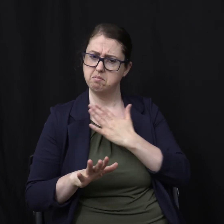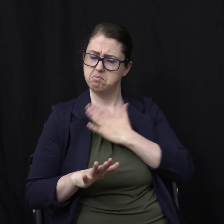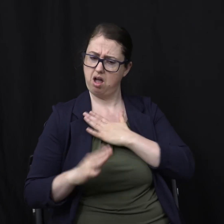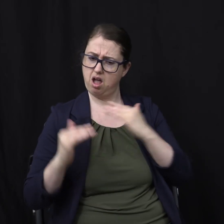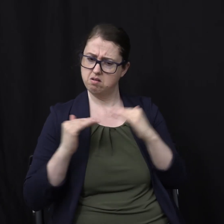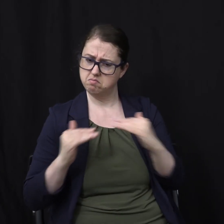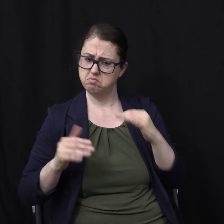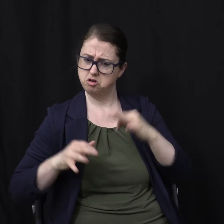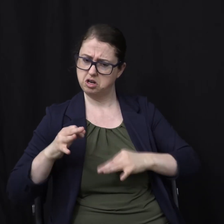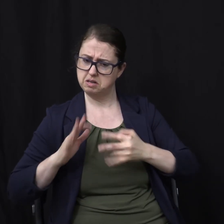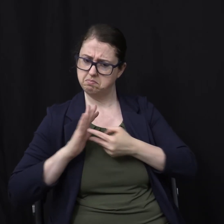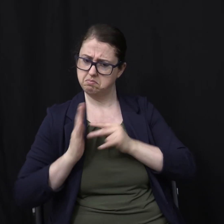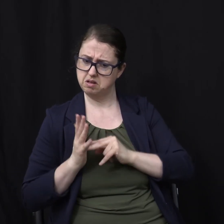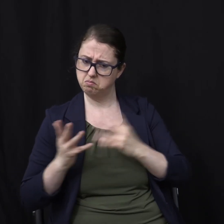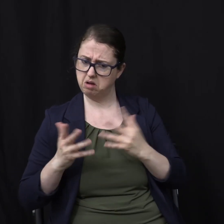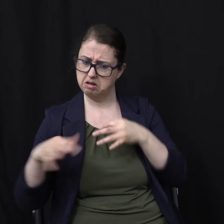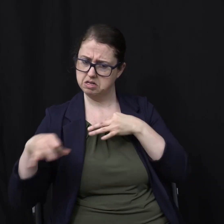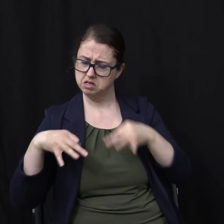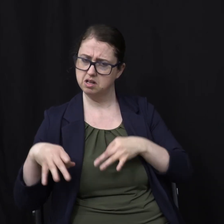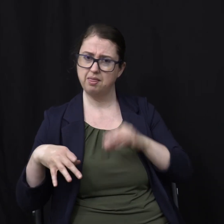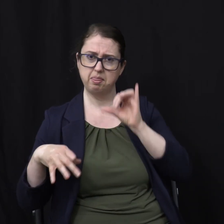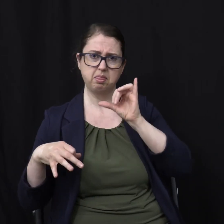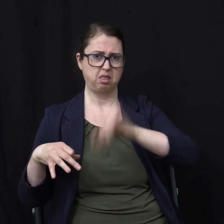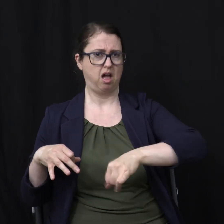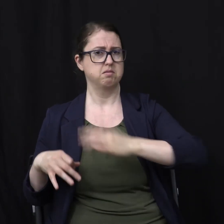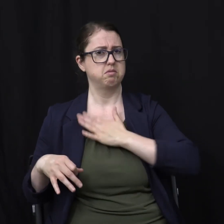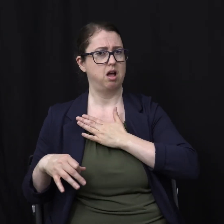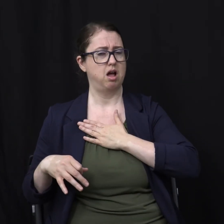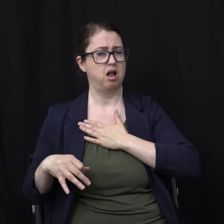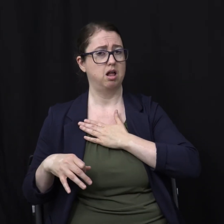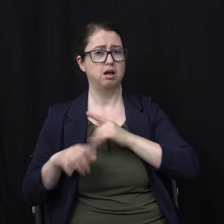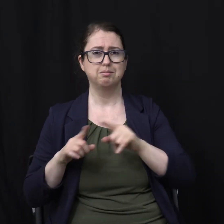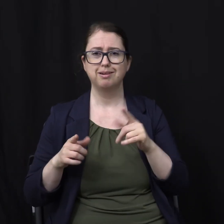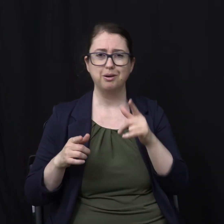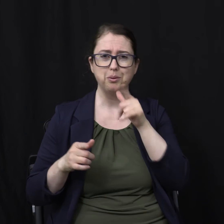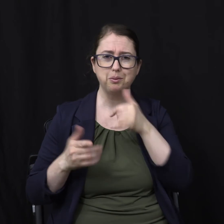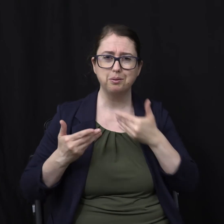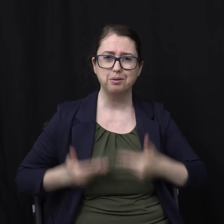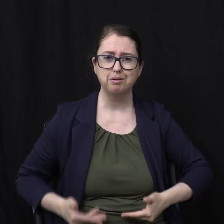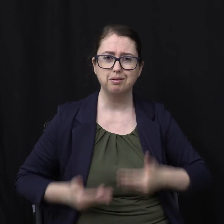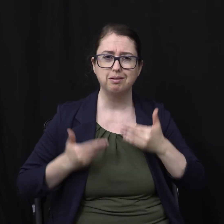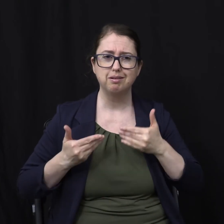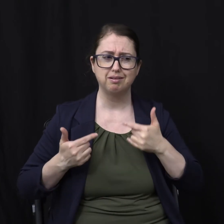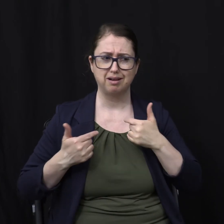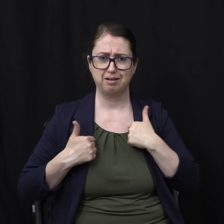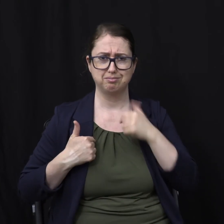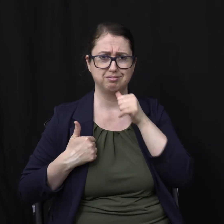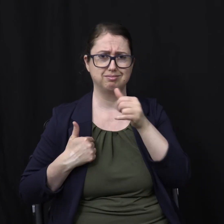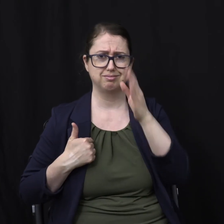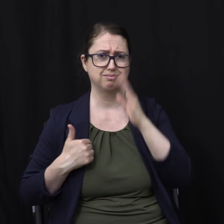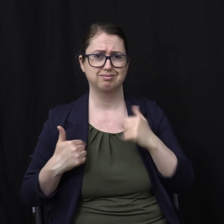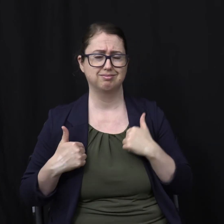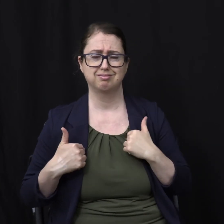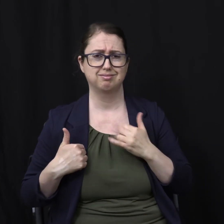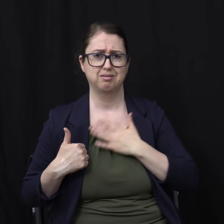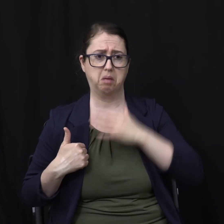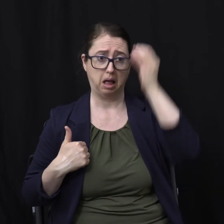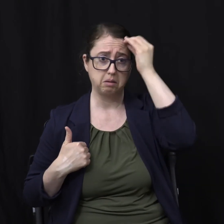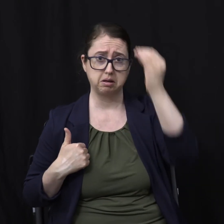define as justice Well who am I? I'm not God It's My opinion is irrelevant And for centuries